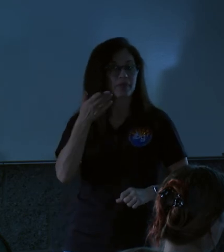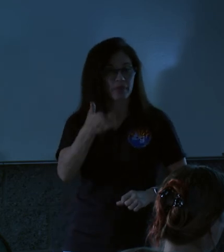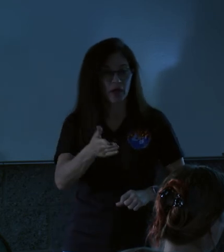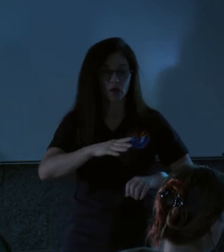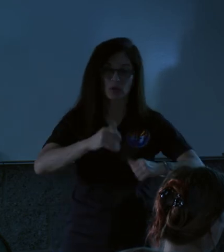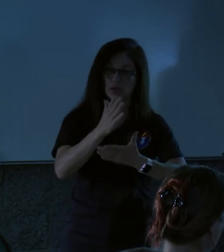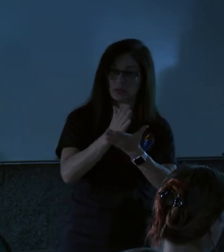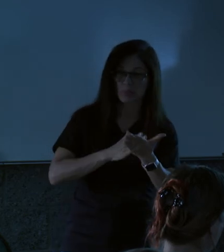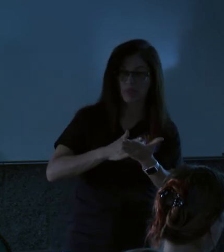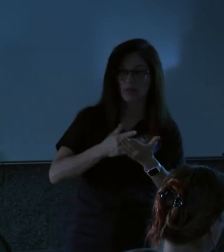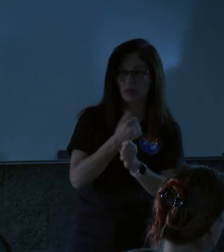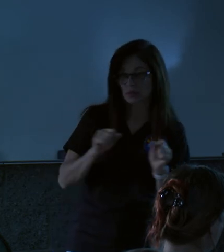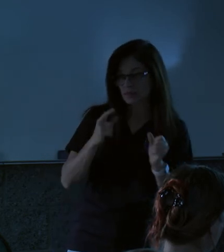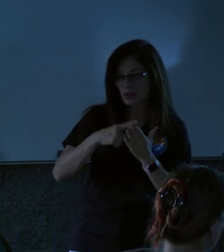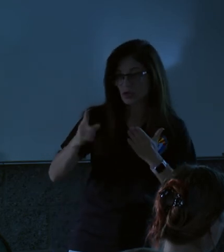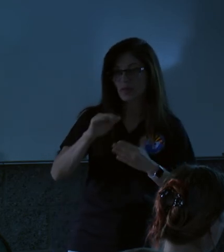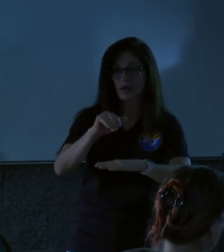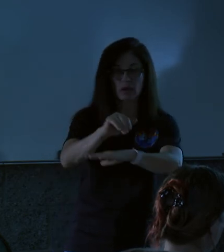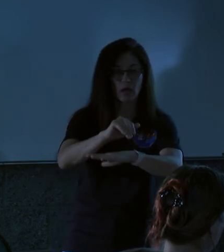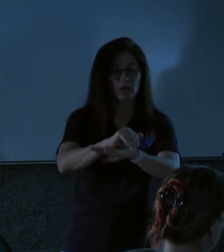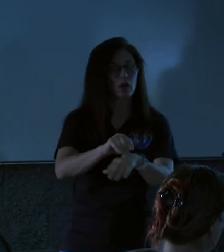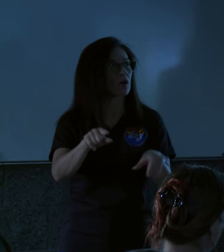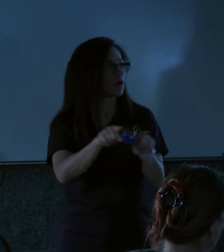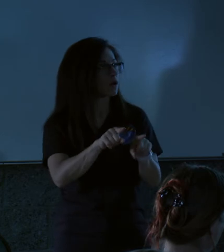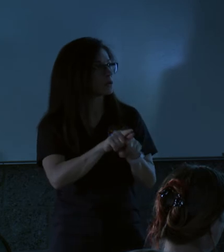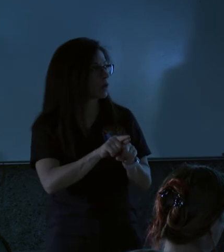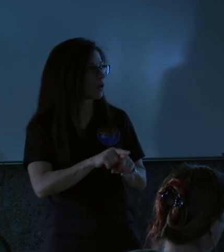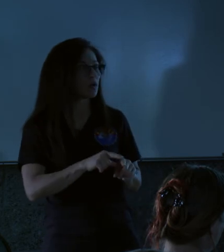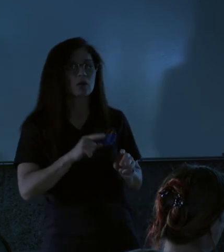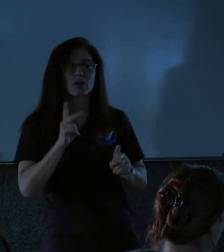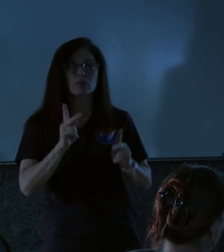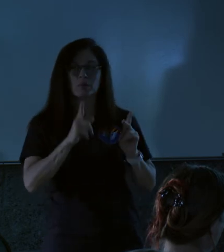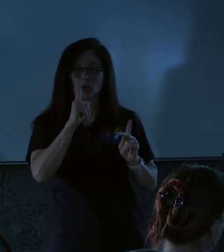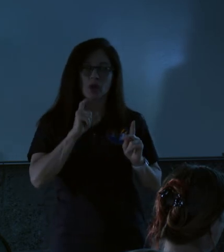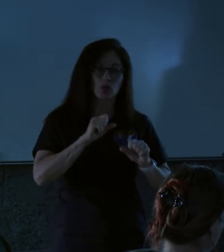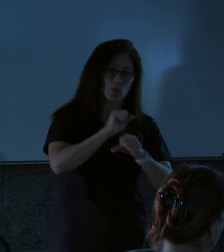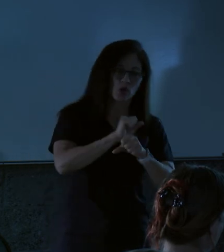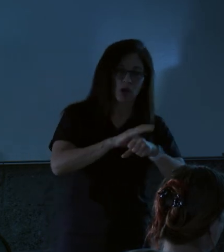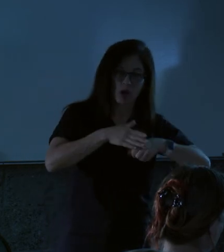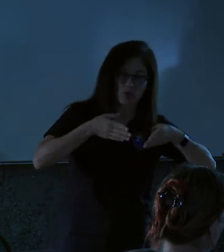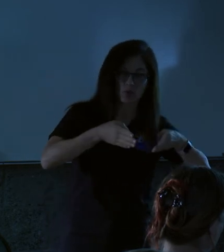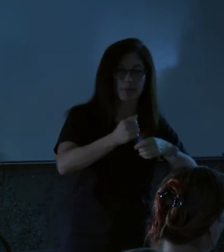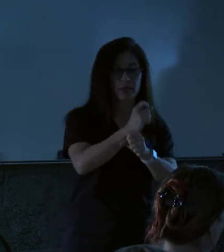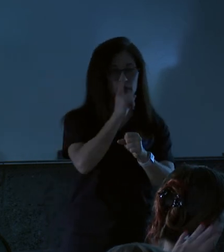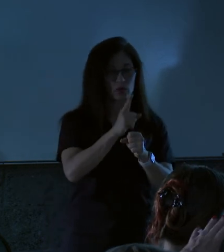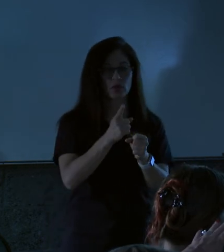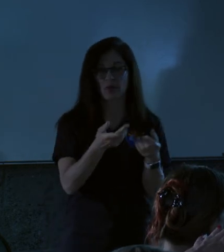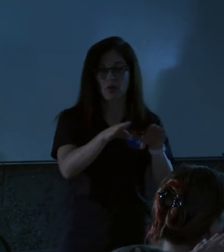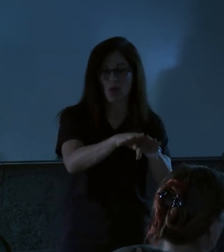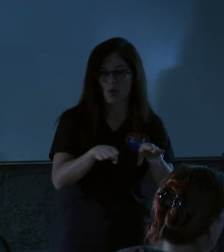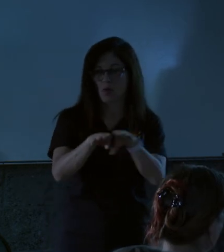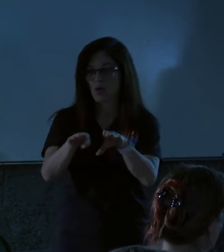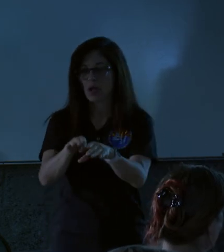do some of the welfare checks that night, and also who had to staff the roads, uh, to ensure that they were closed,